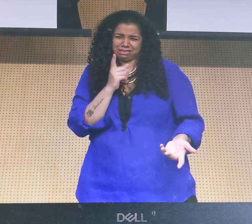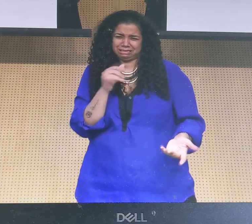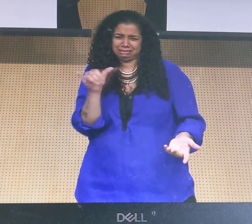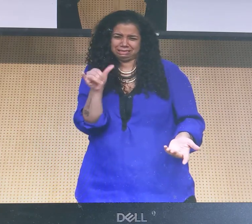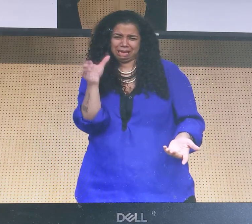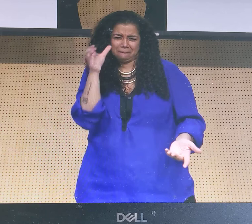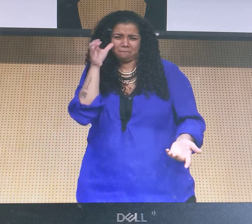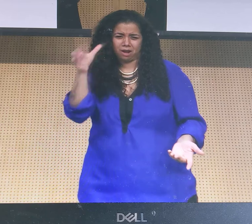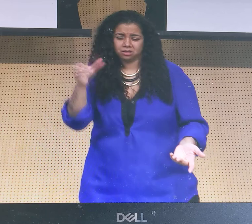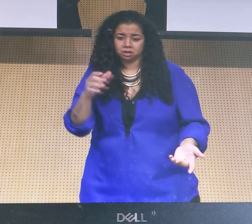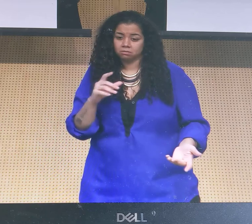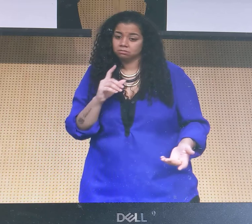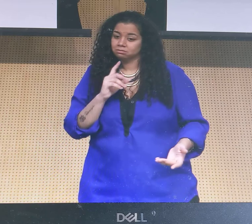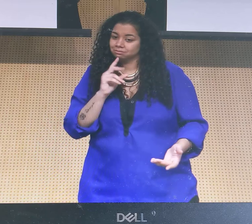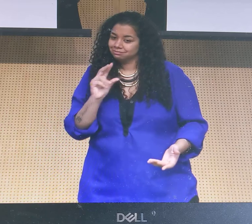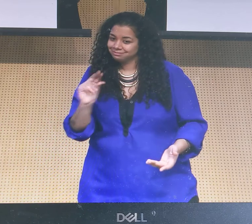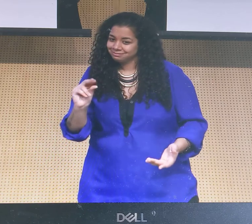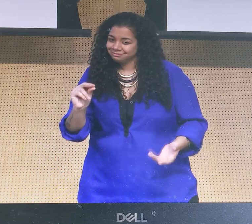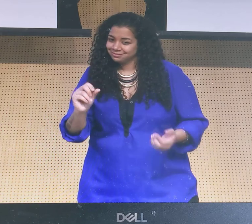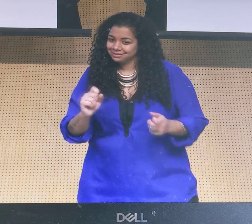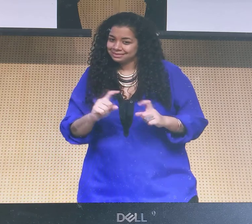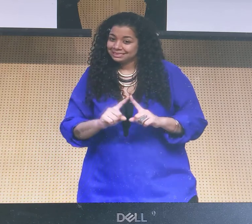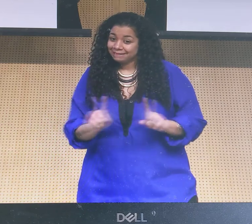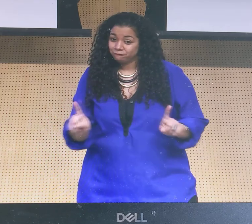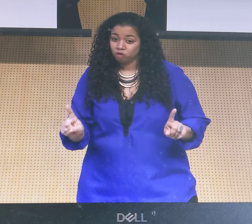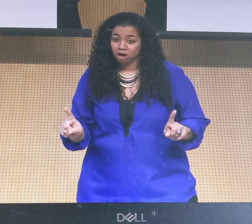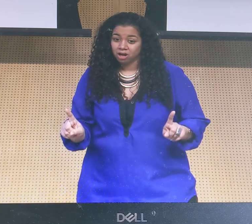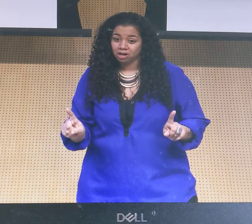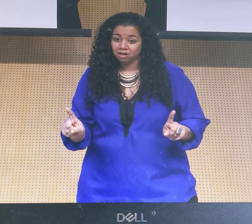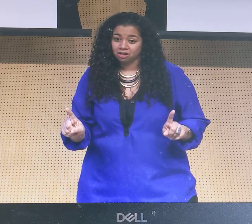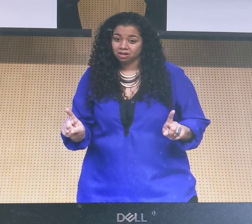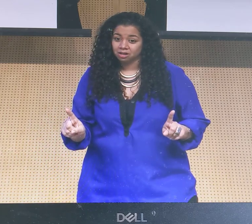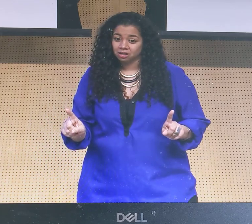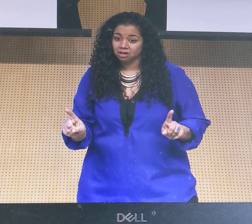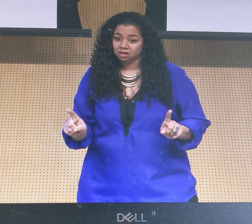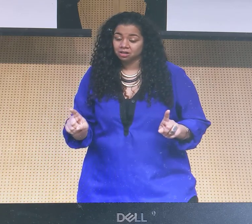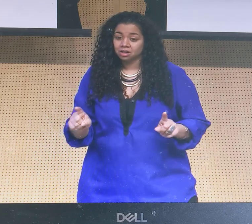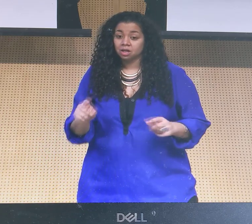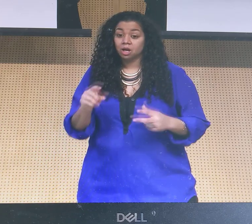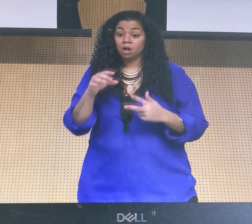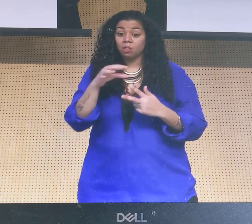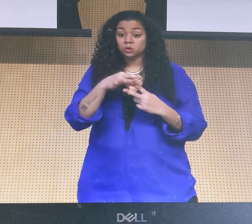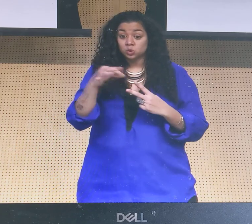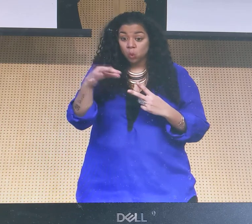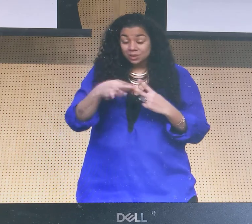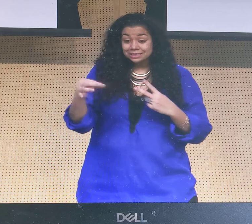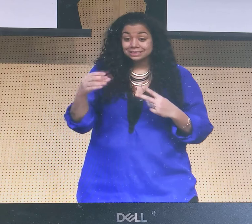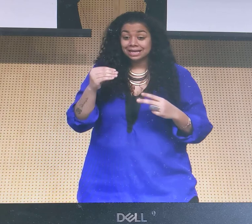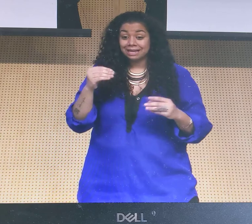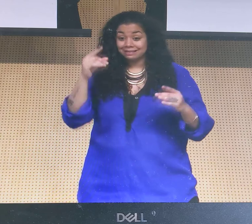thing? You know, it's the same concept, but actually, it's not. They're two different concepts.